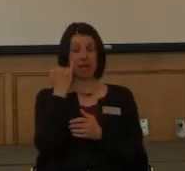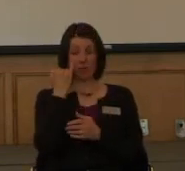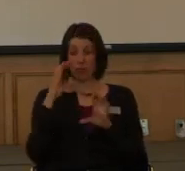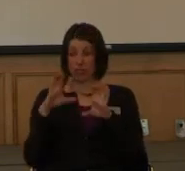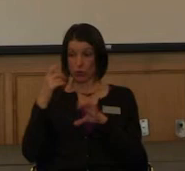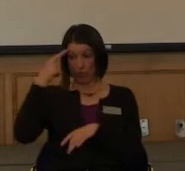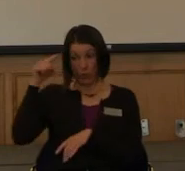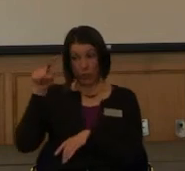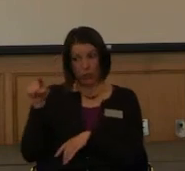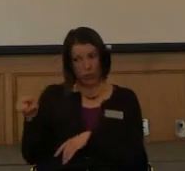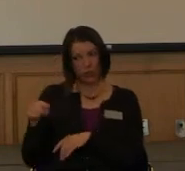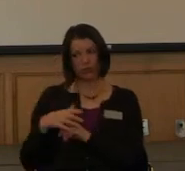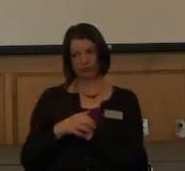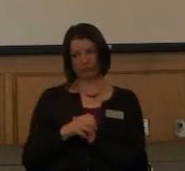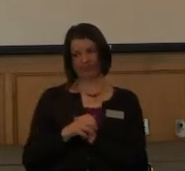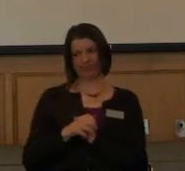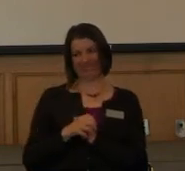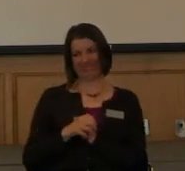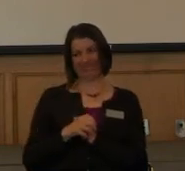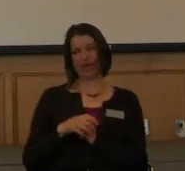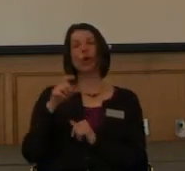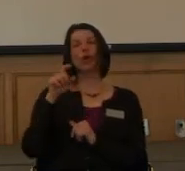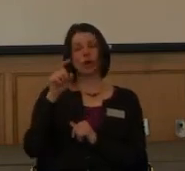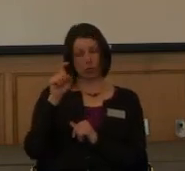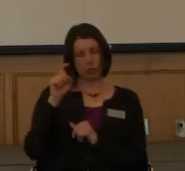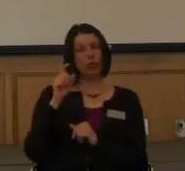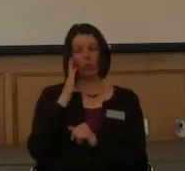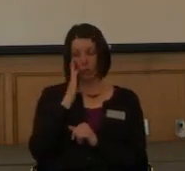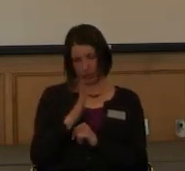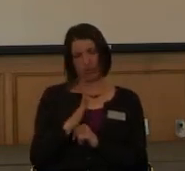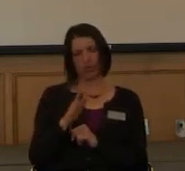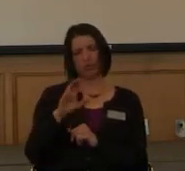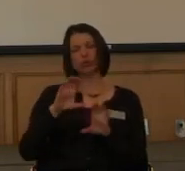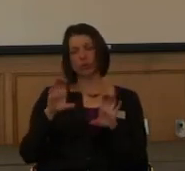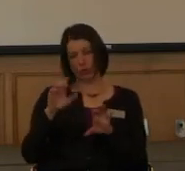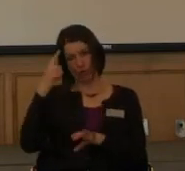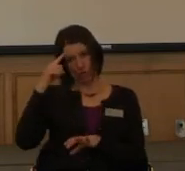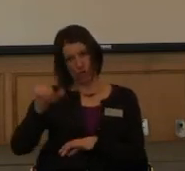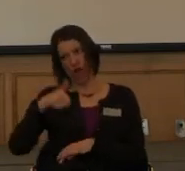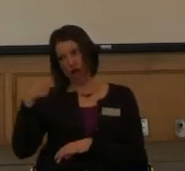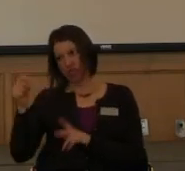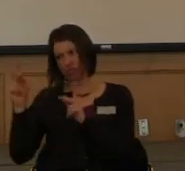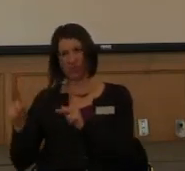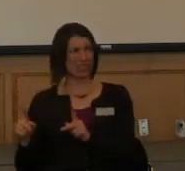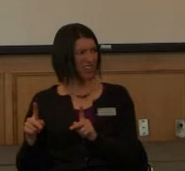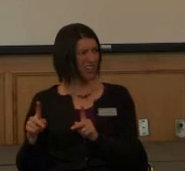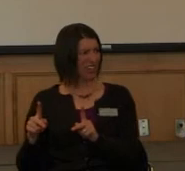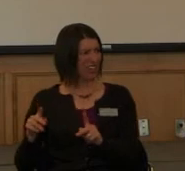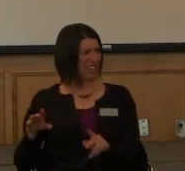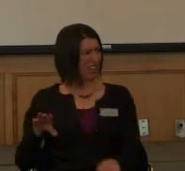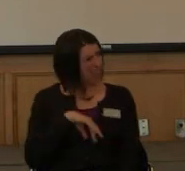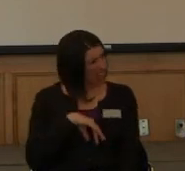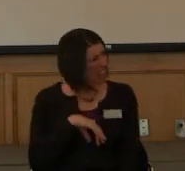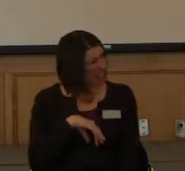it for you, we'll have to do it for someone else. Well, duh.